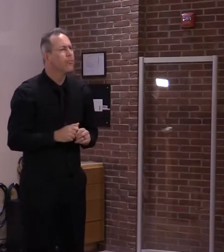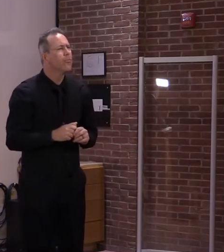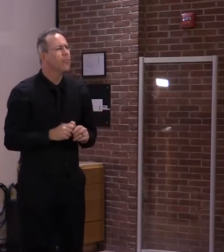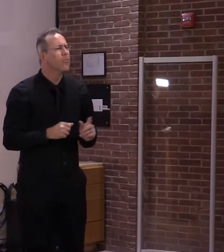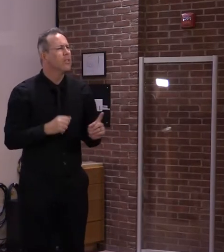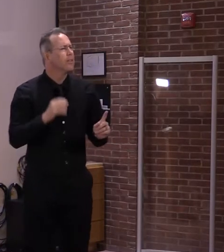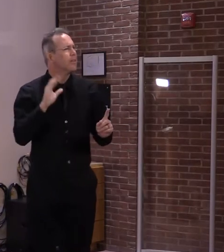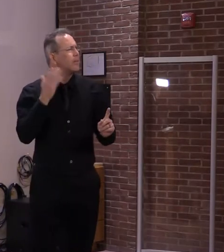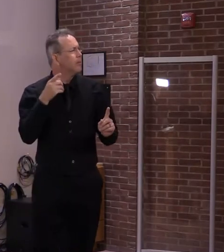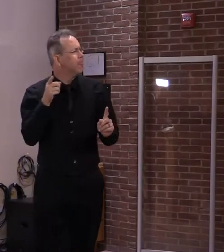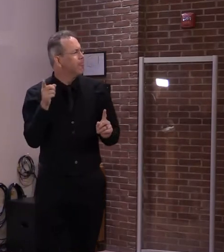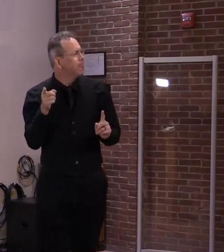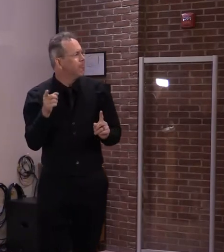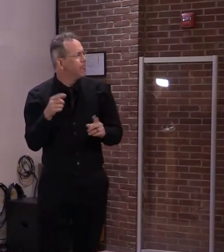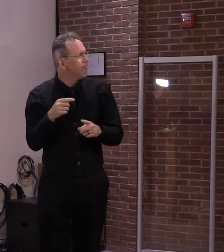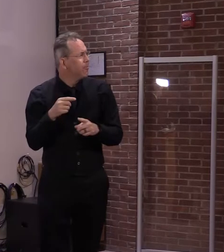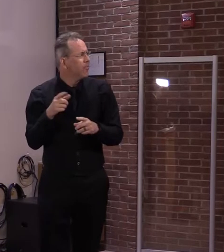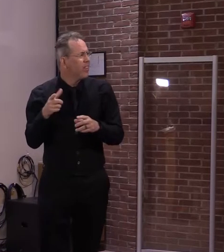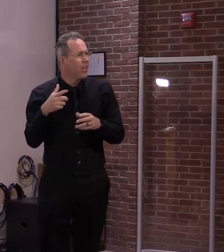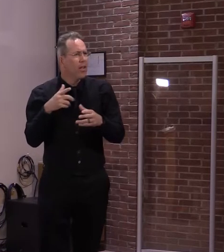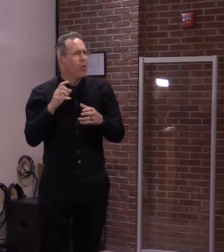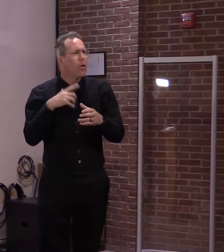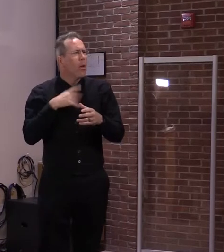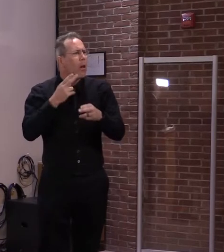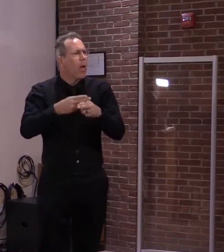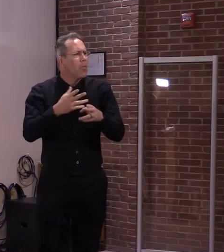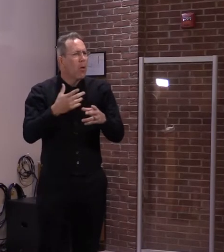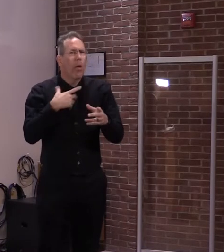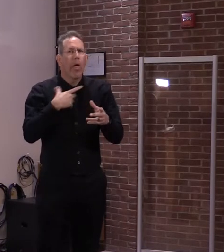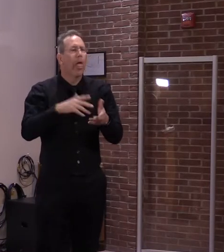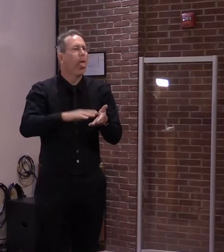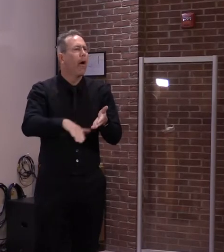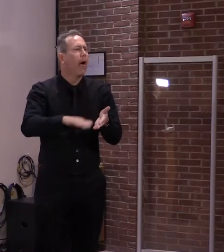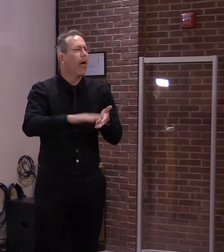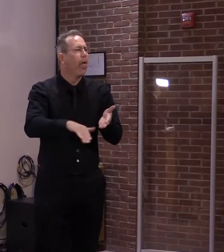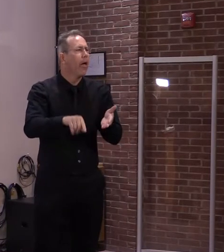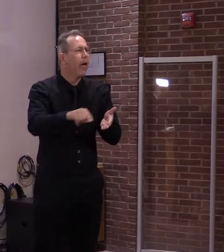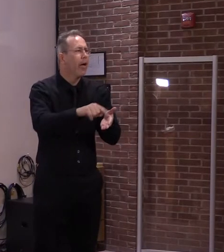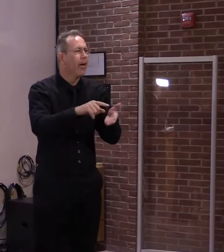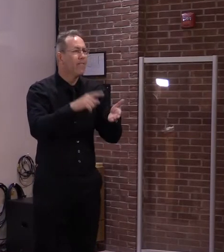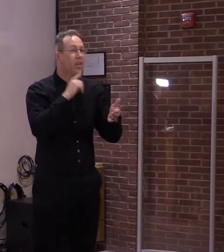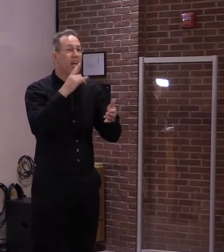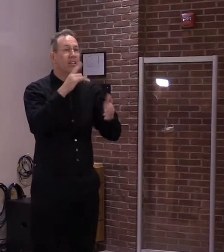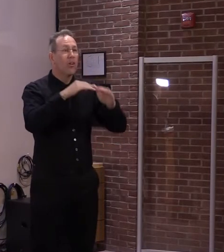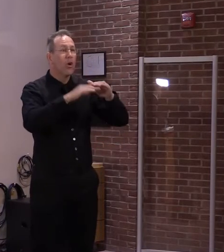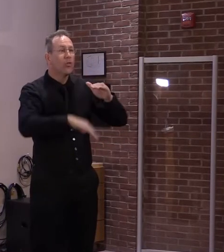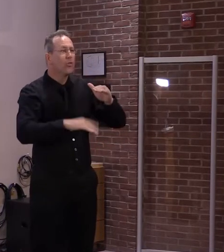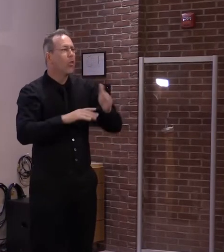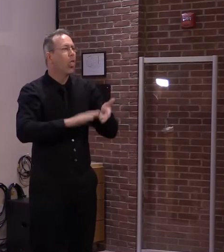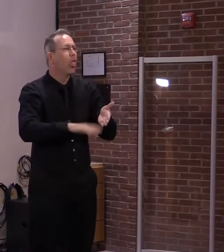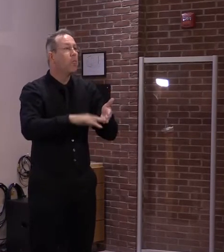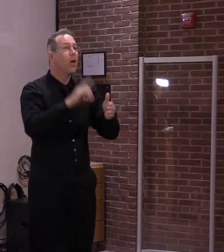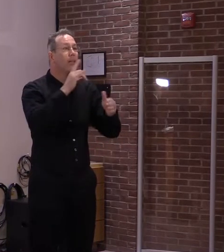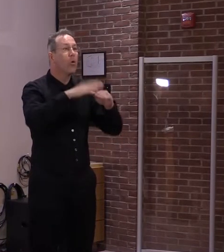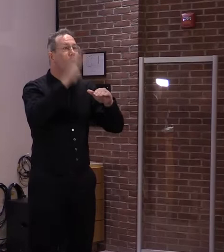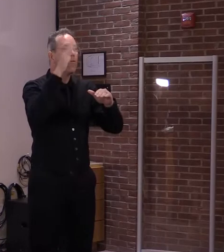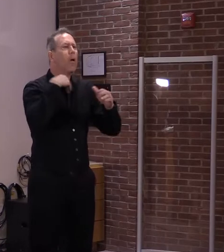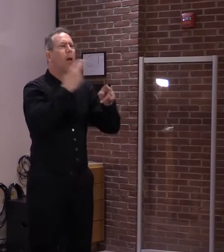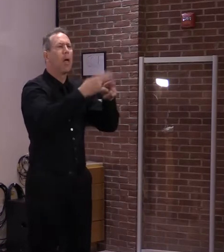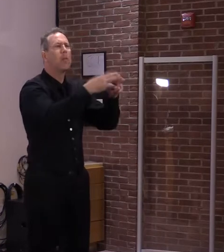appears that we're making kind of a two-tiered program here. I'm wondering if it's your intention